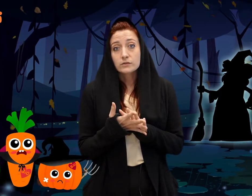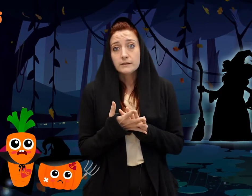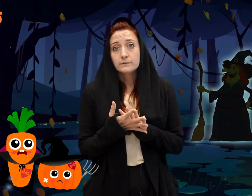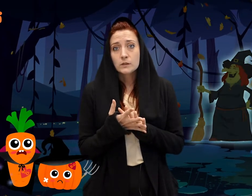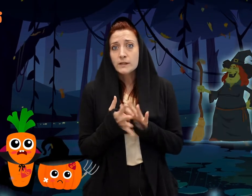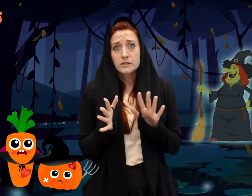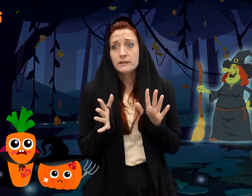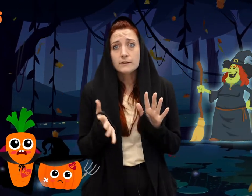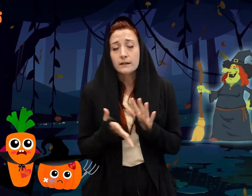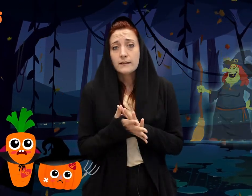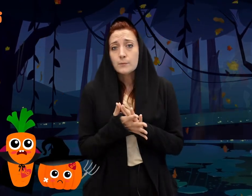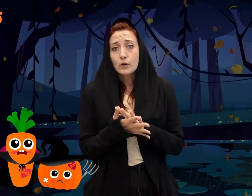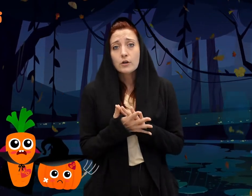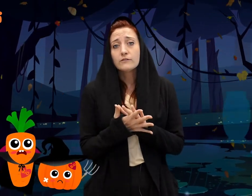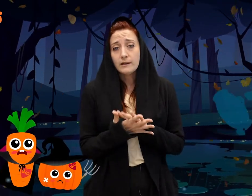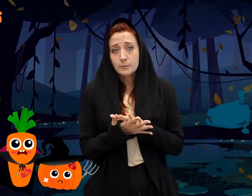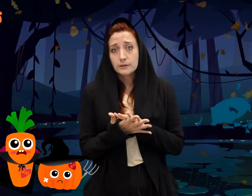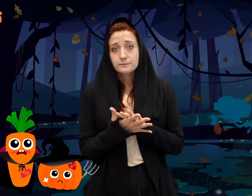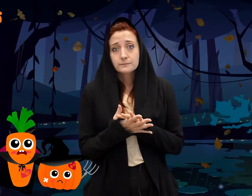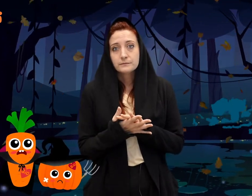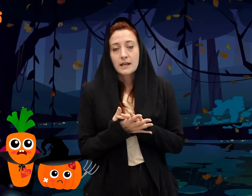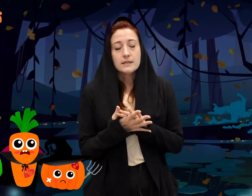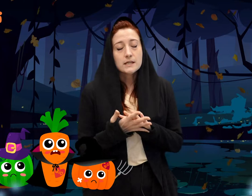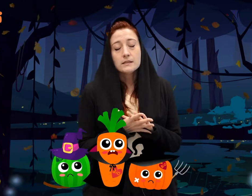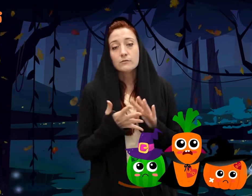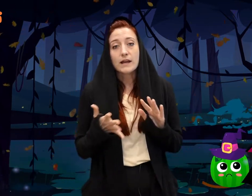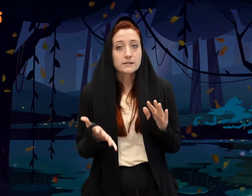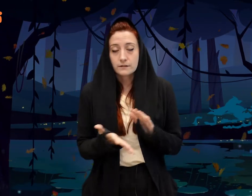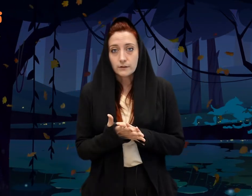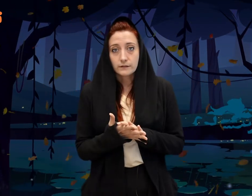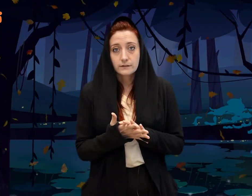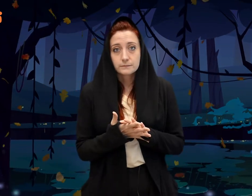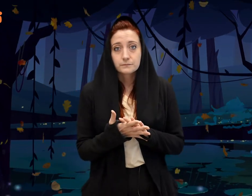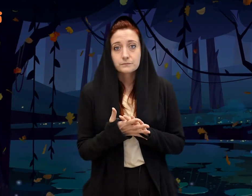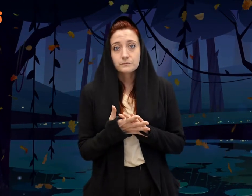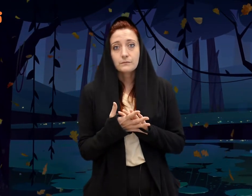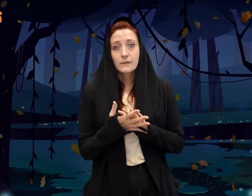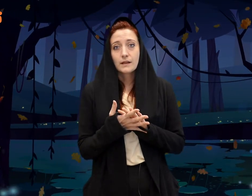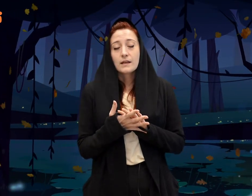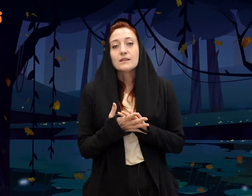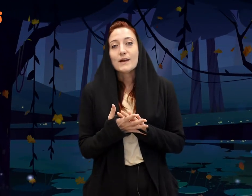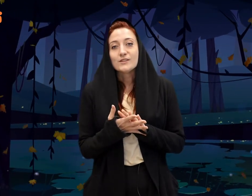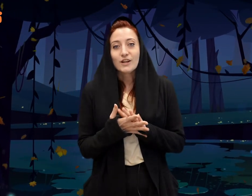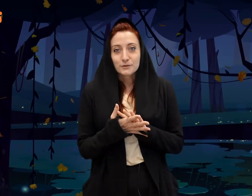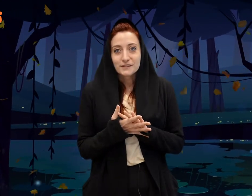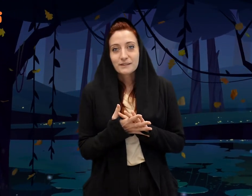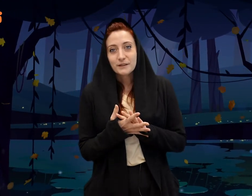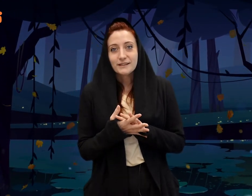street, the witch that lived there, and they broke her flowerpot. And then they ran into the forest. The man chuckled and explained